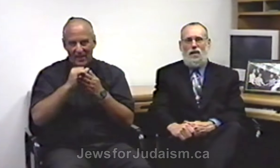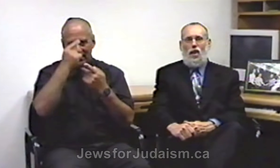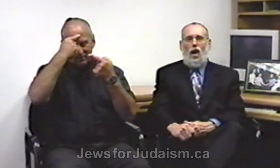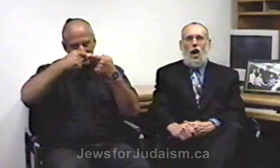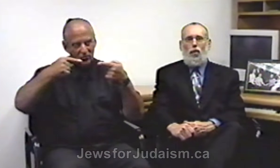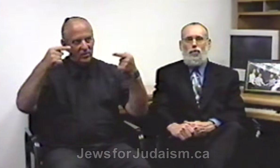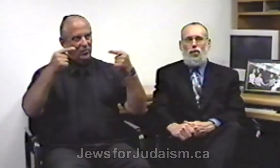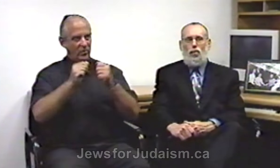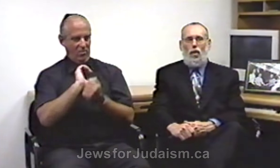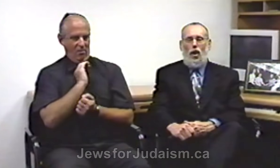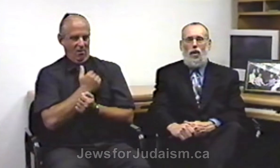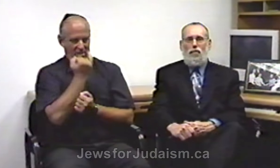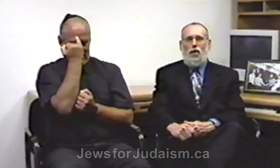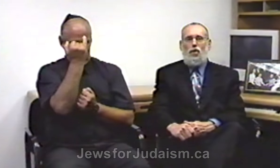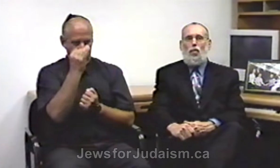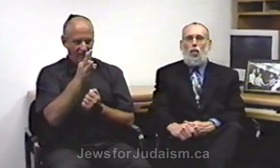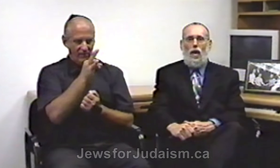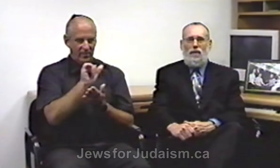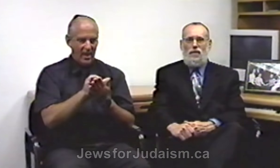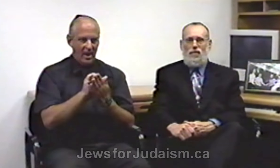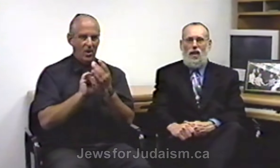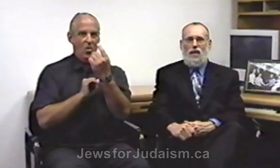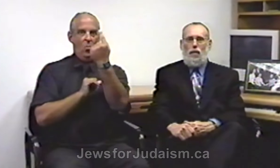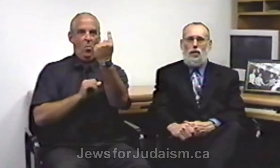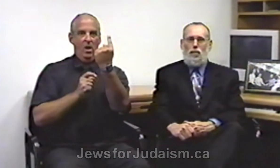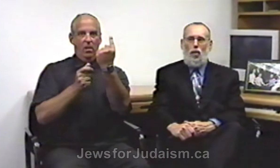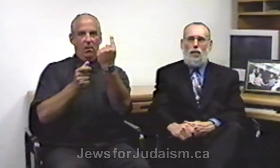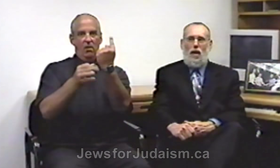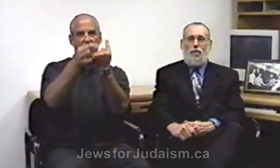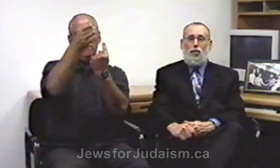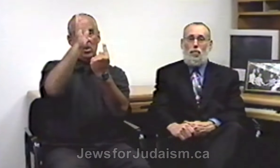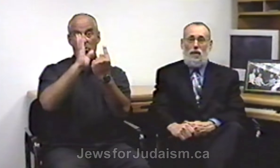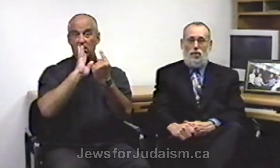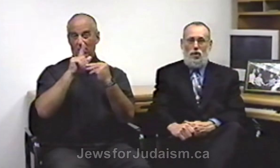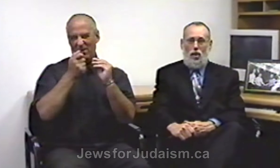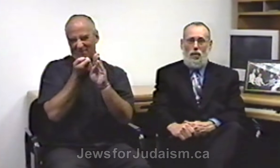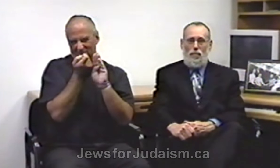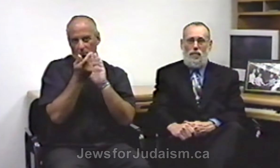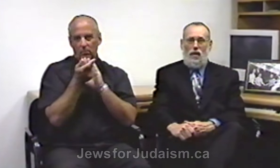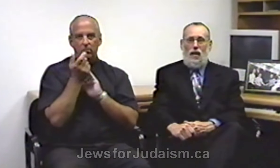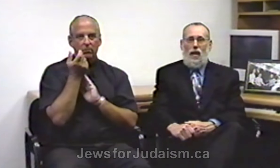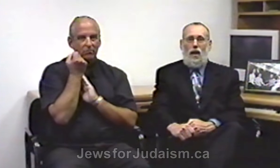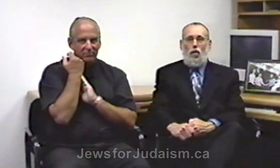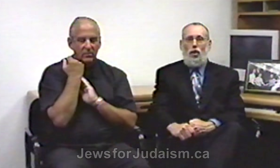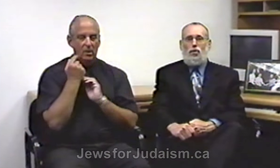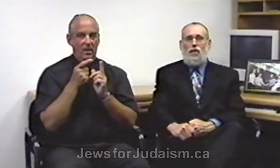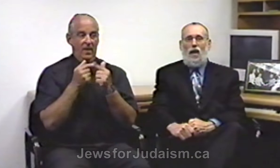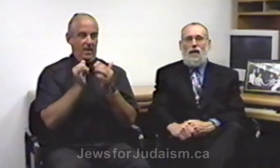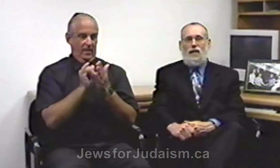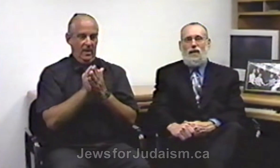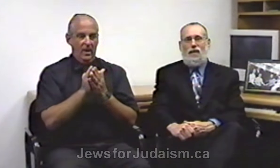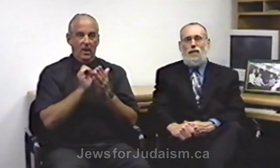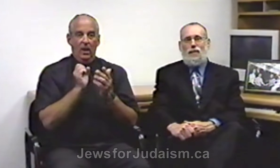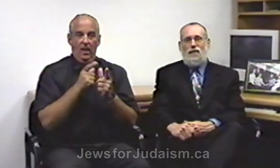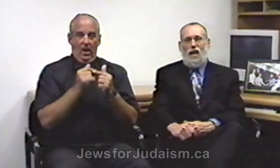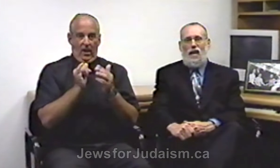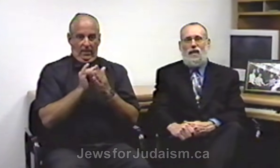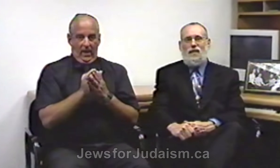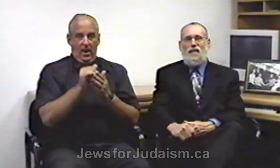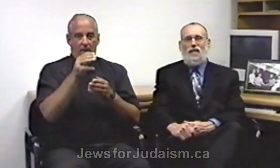our view of the oneness of God that we spoke about a few minutes ago. And also the idea that the Messiah is an